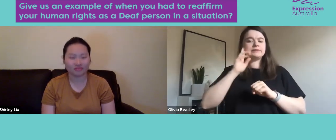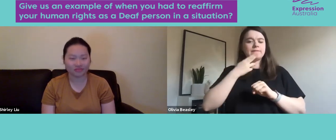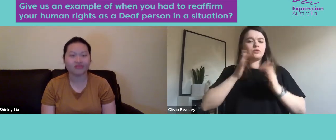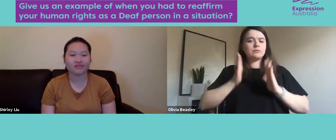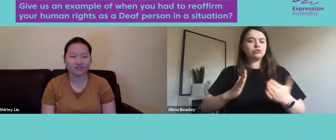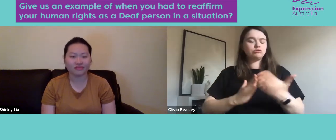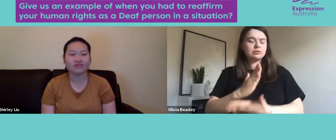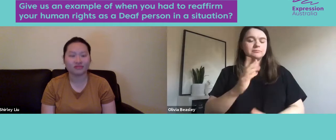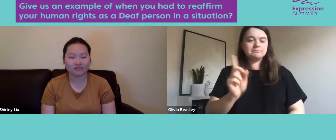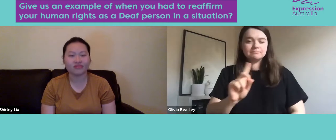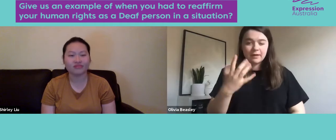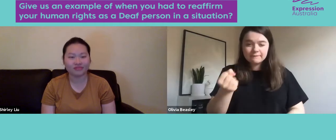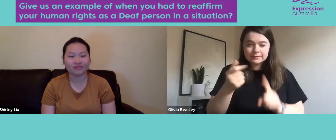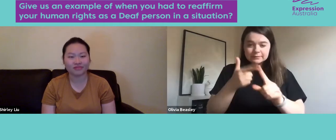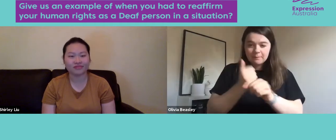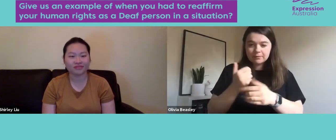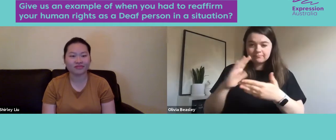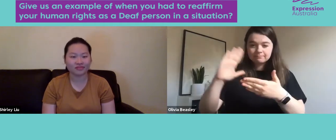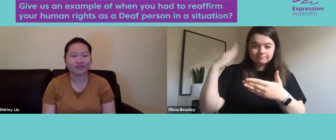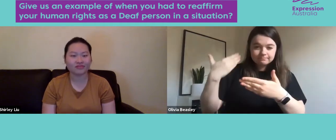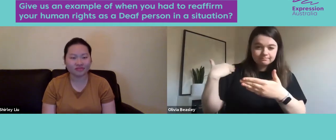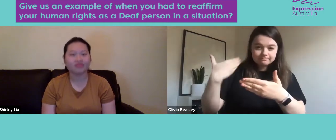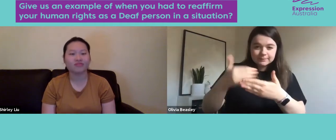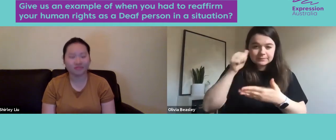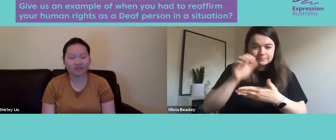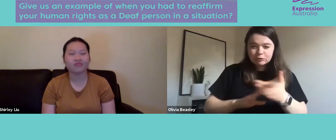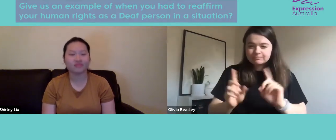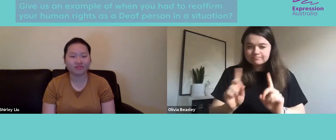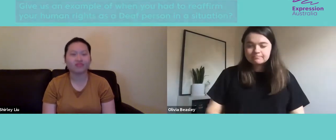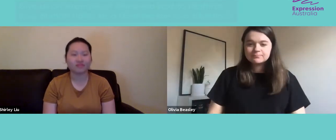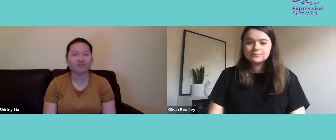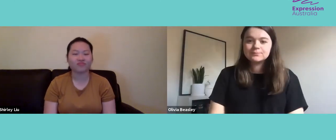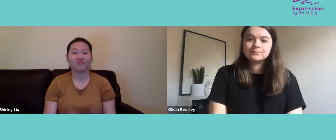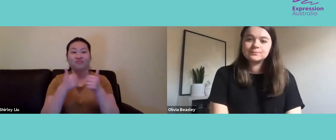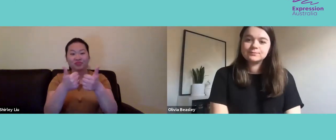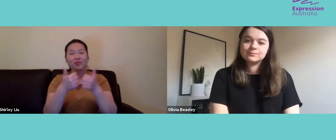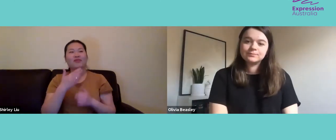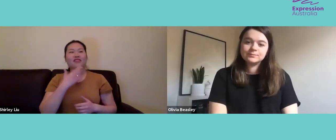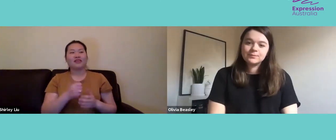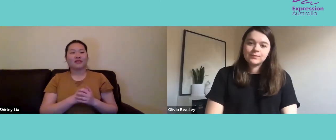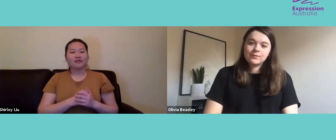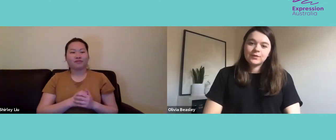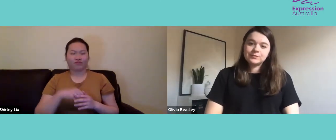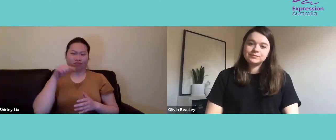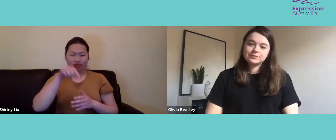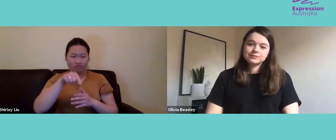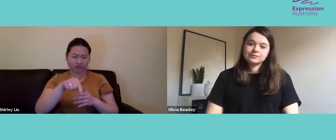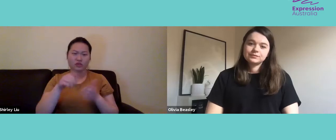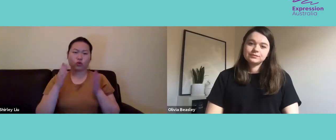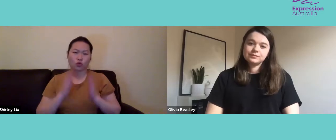achieving human rights for deaf people and yourself as a representative, what do you see yourself as